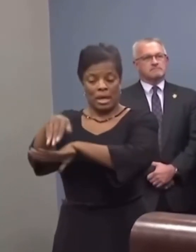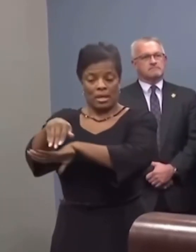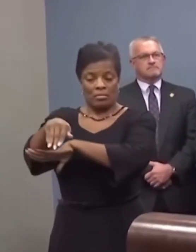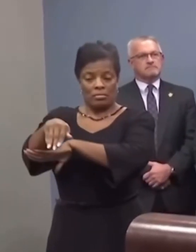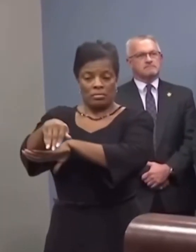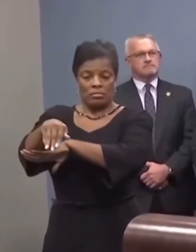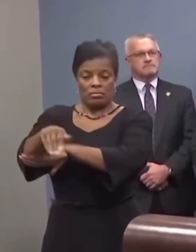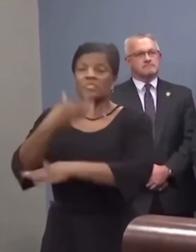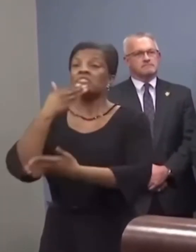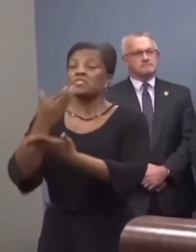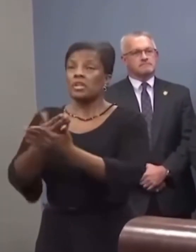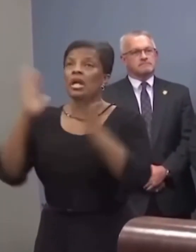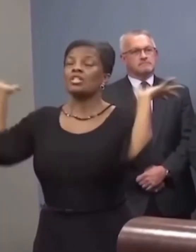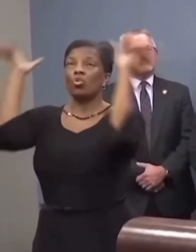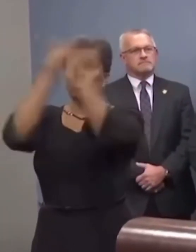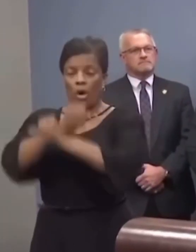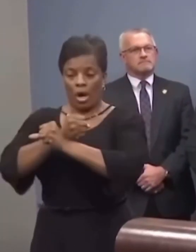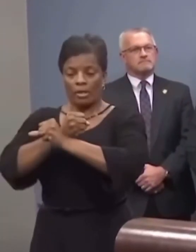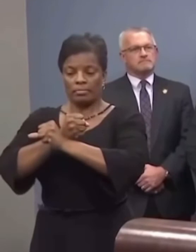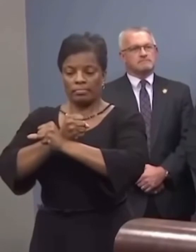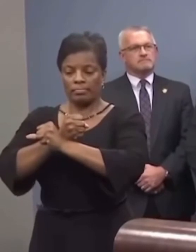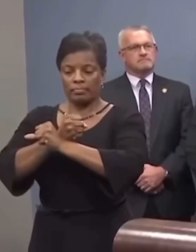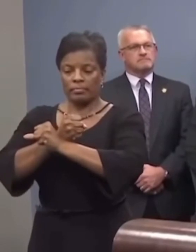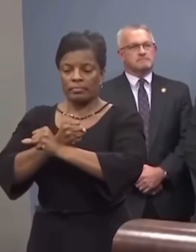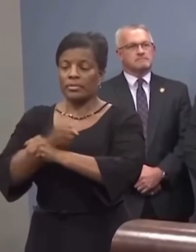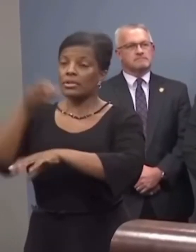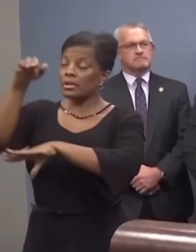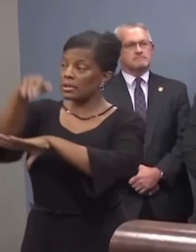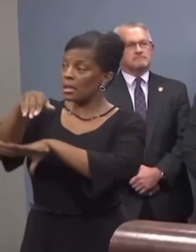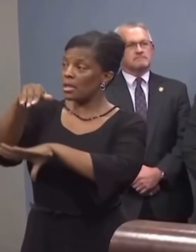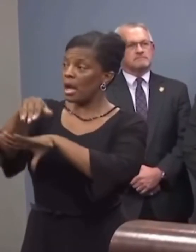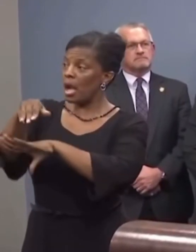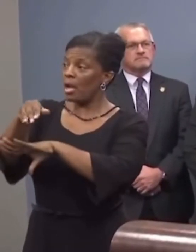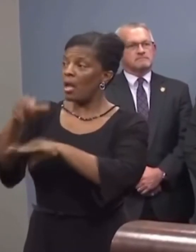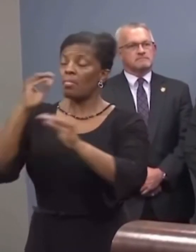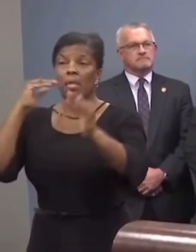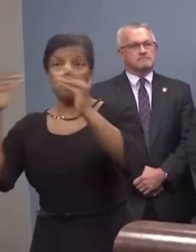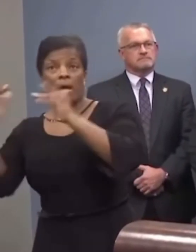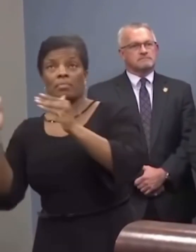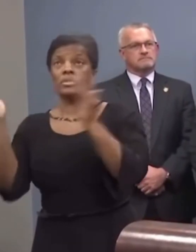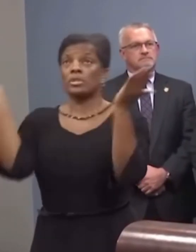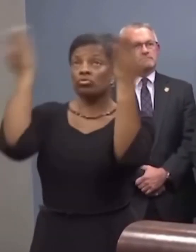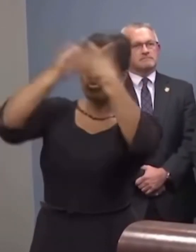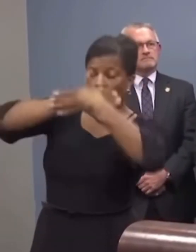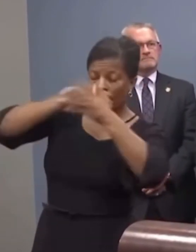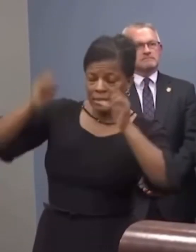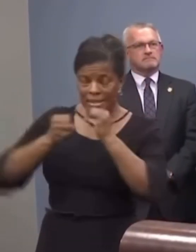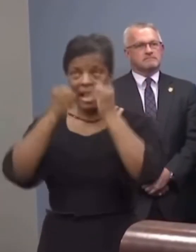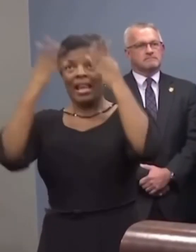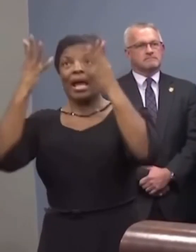goodness has won. Tonight, in the battle between darkness and light, light has won.